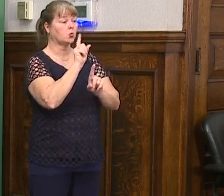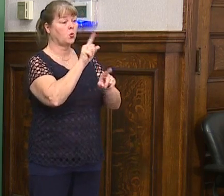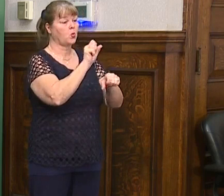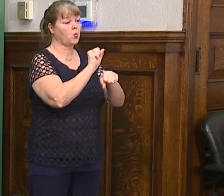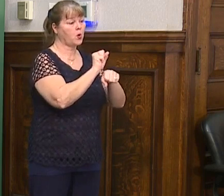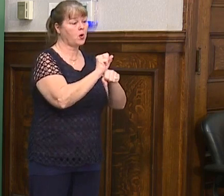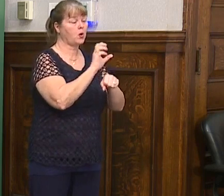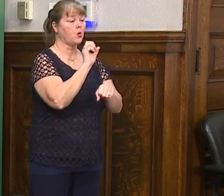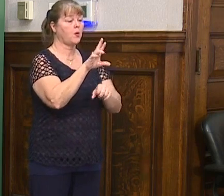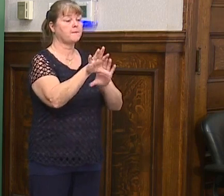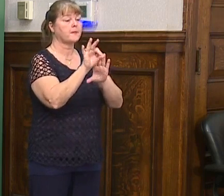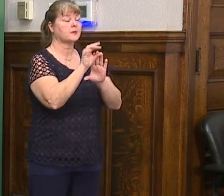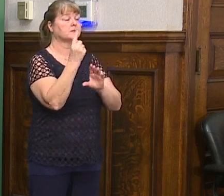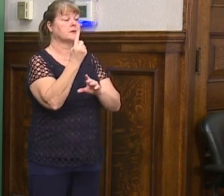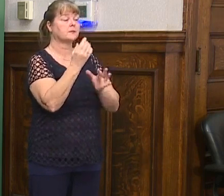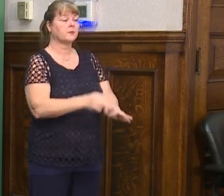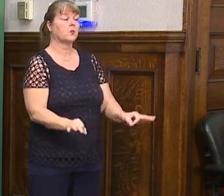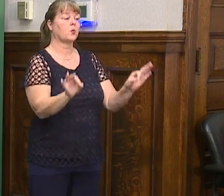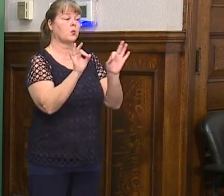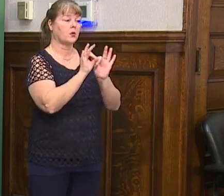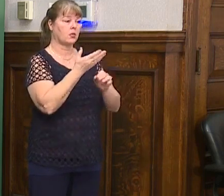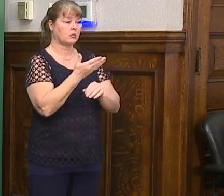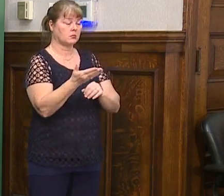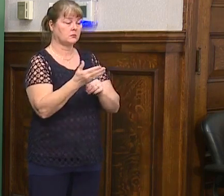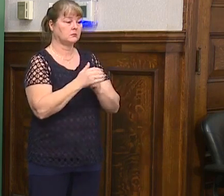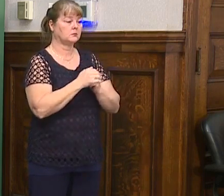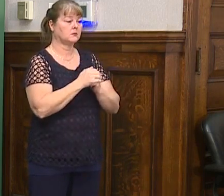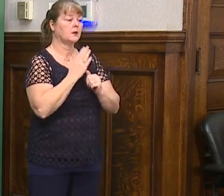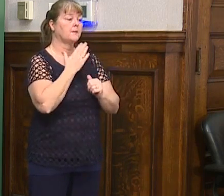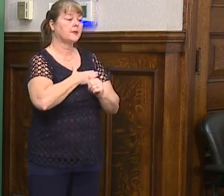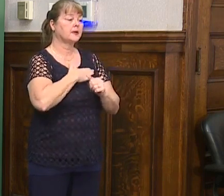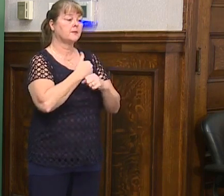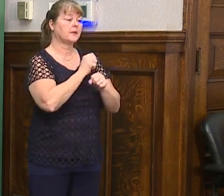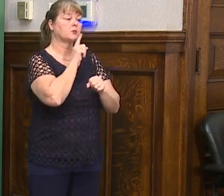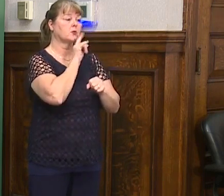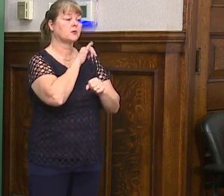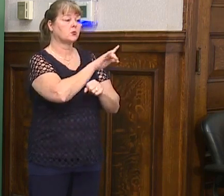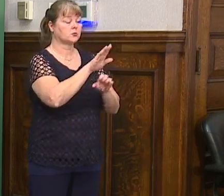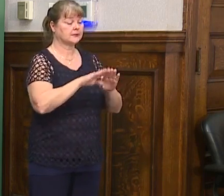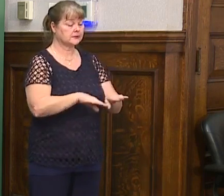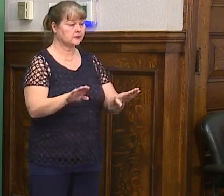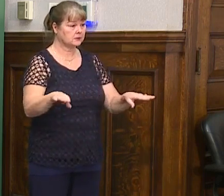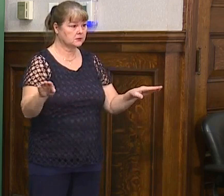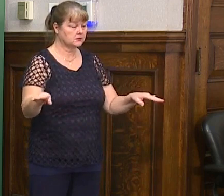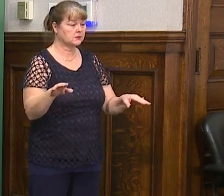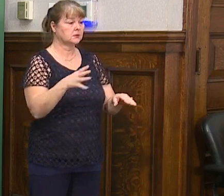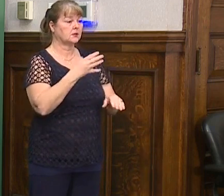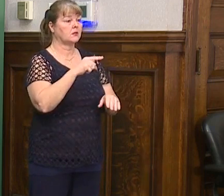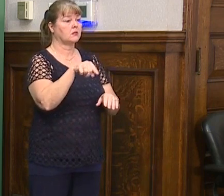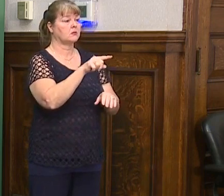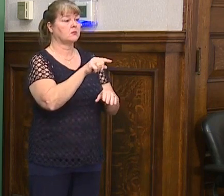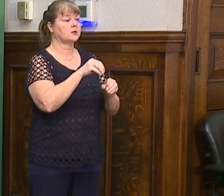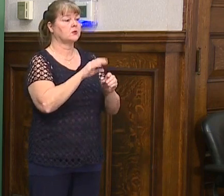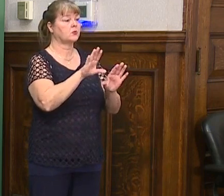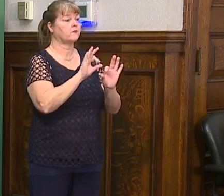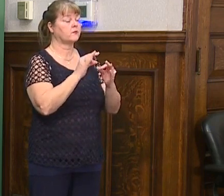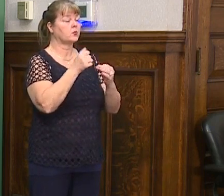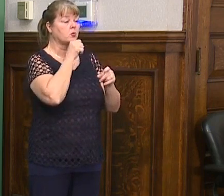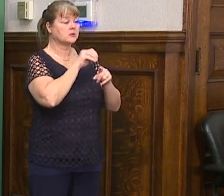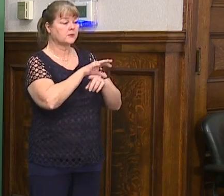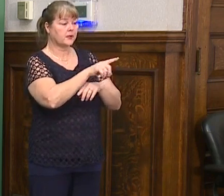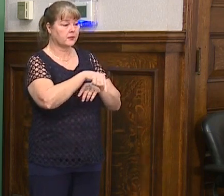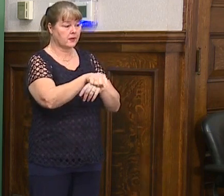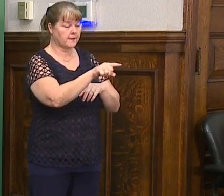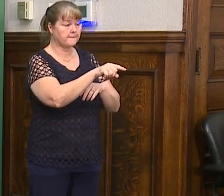or going to pick up some essential items. Please ensure that your children and those within your sphere of influence,